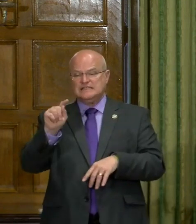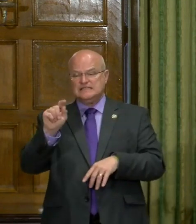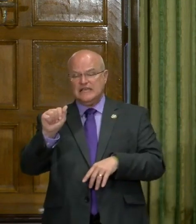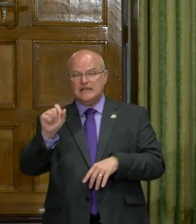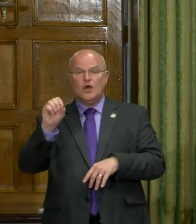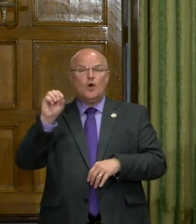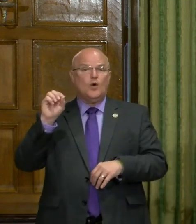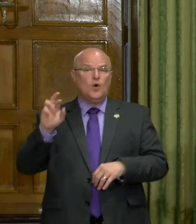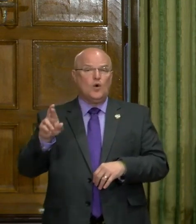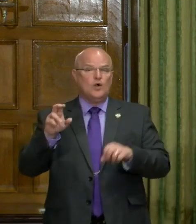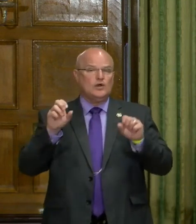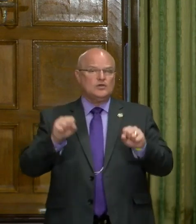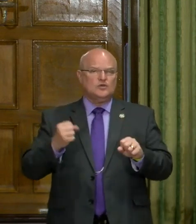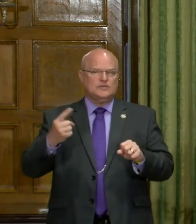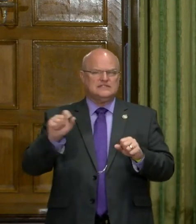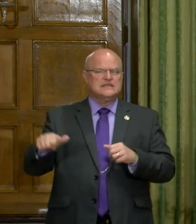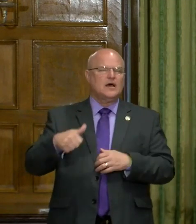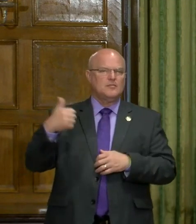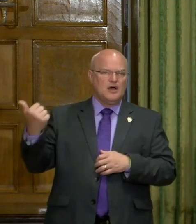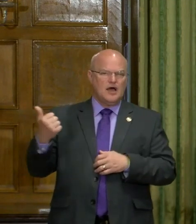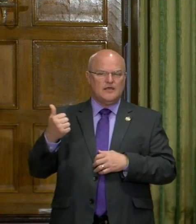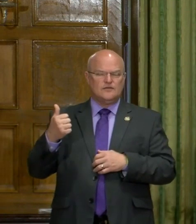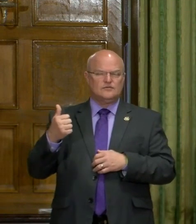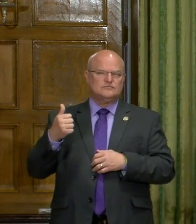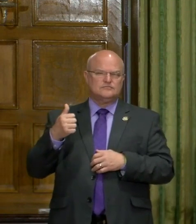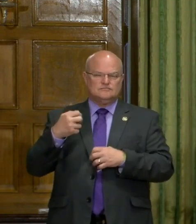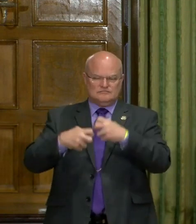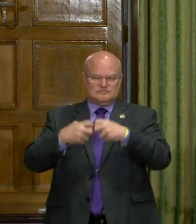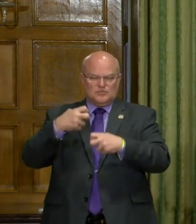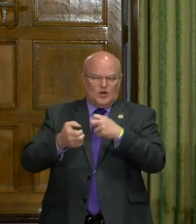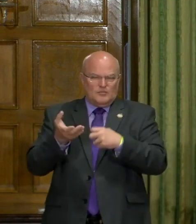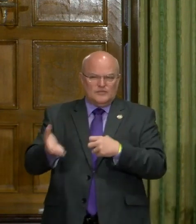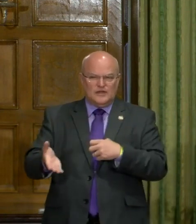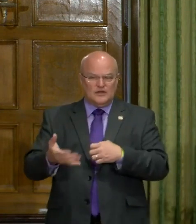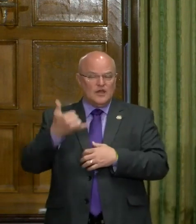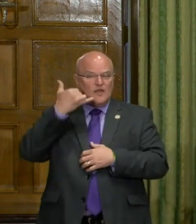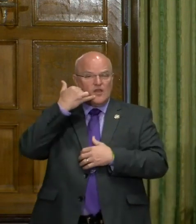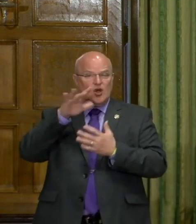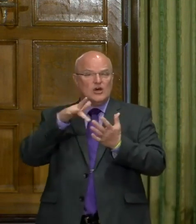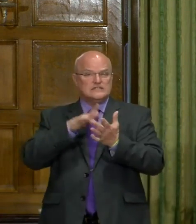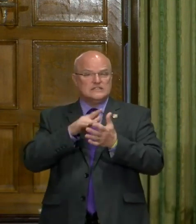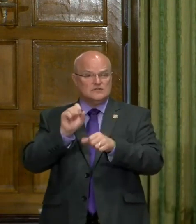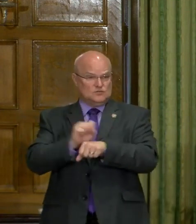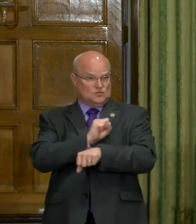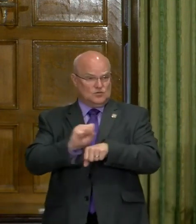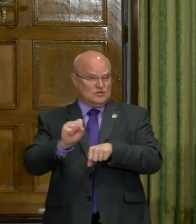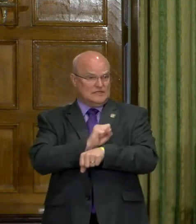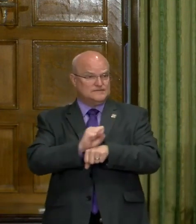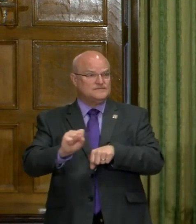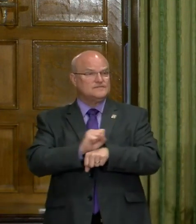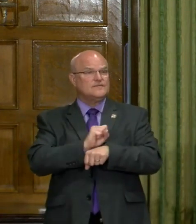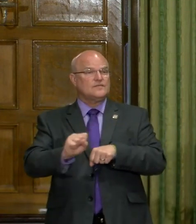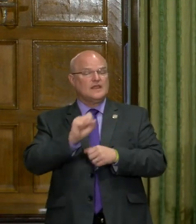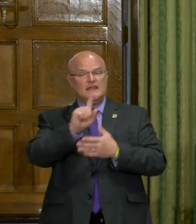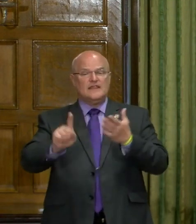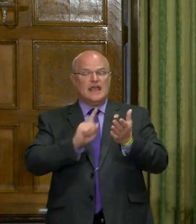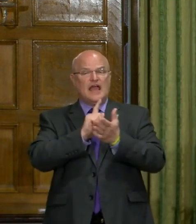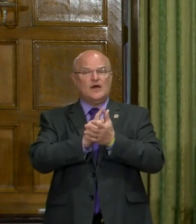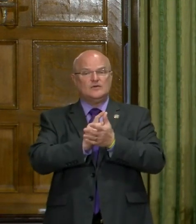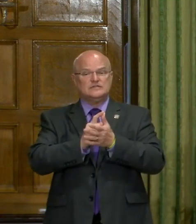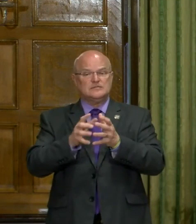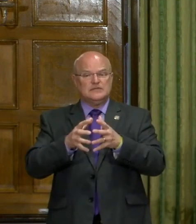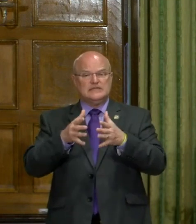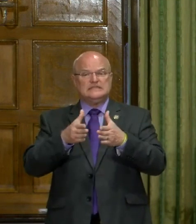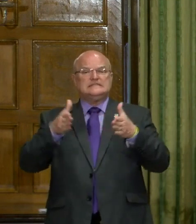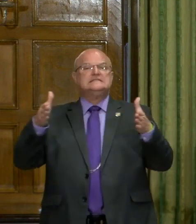or, uh, there could be some other, uh, glitch there. Uh, the call center is operational. Uh, the hours have been